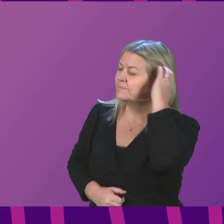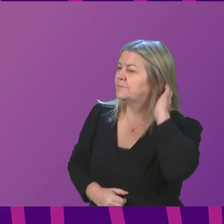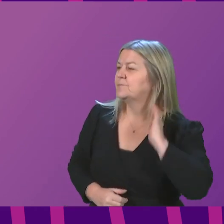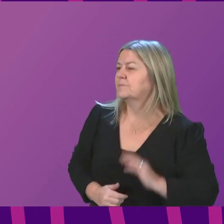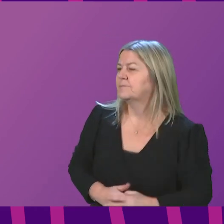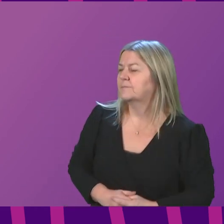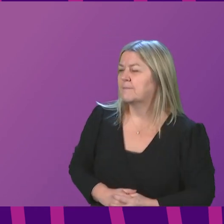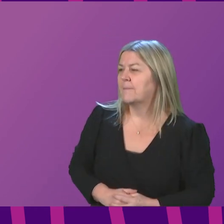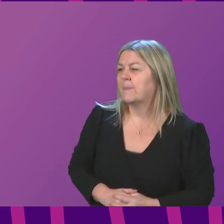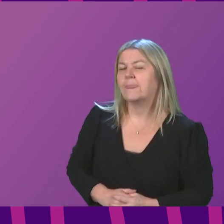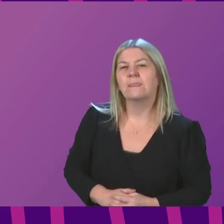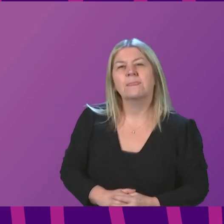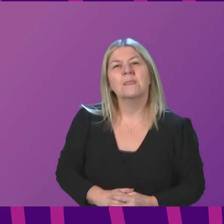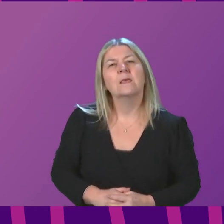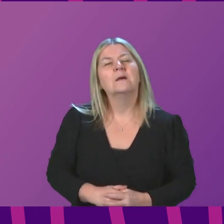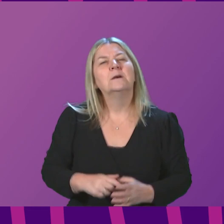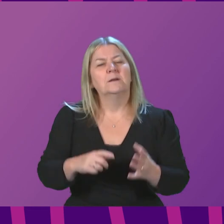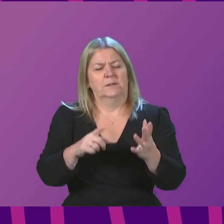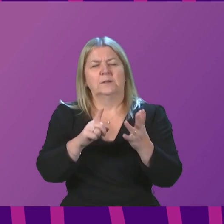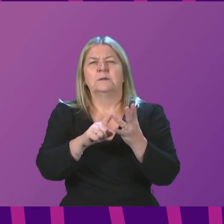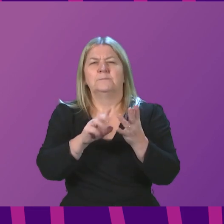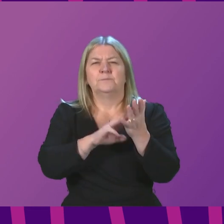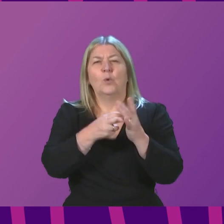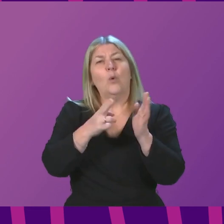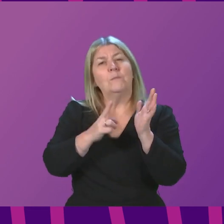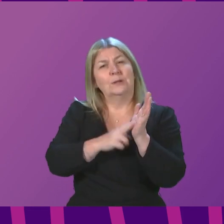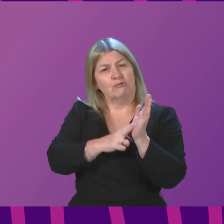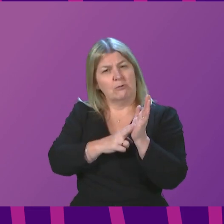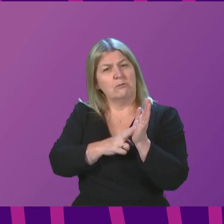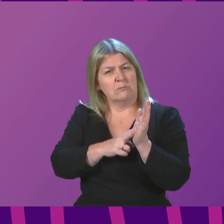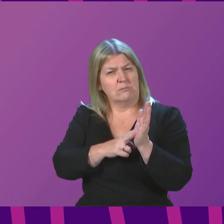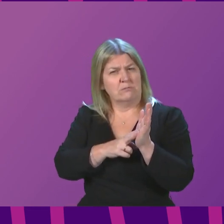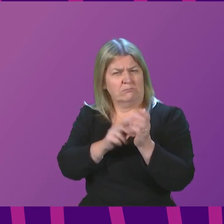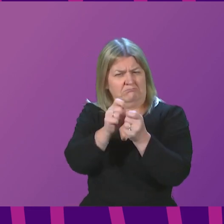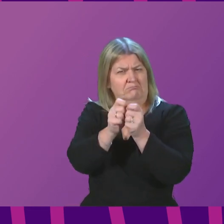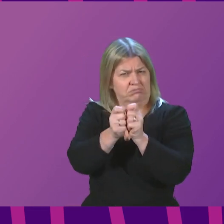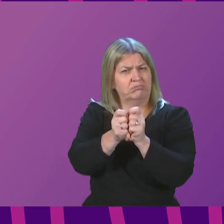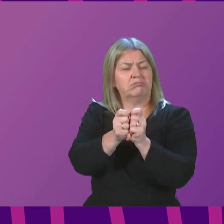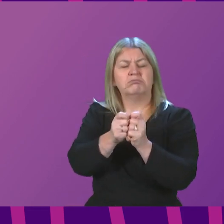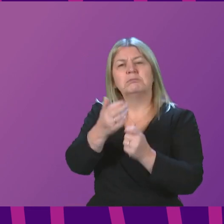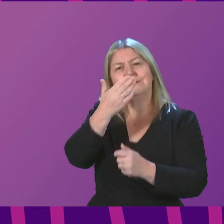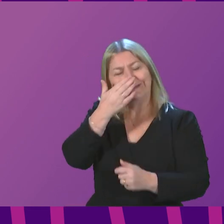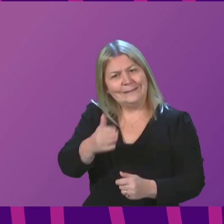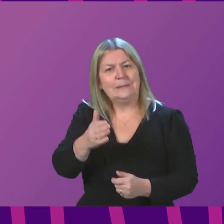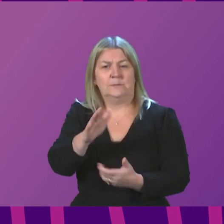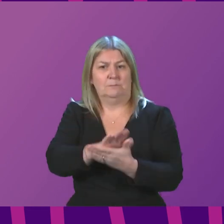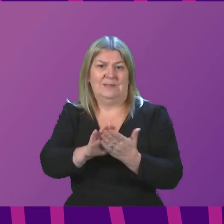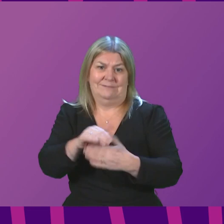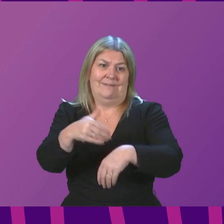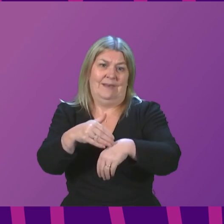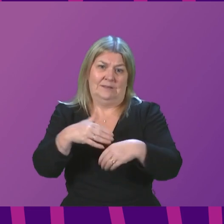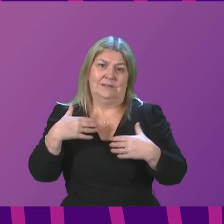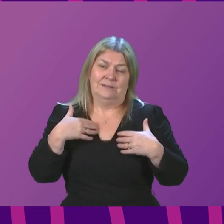The Omicron variant has meant that some public health measures have had to be reintroduced to protect the public and our National Health Service.